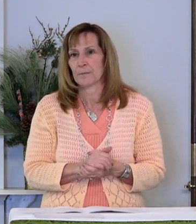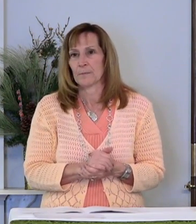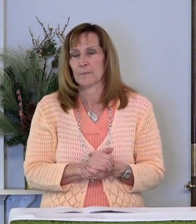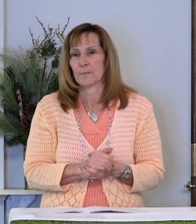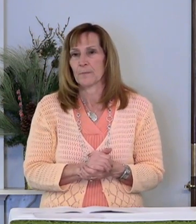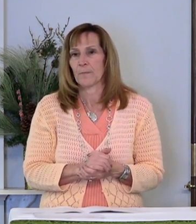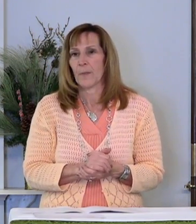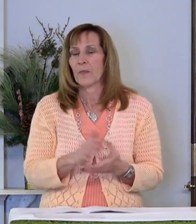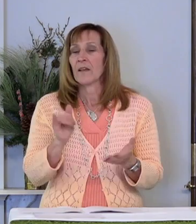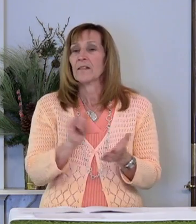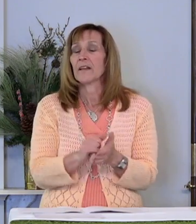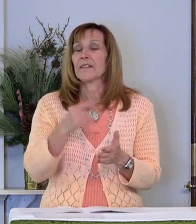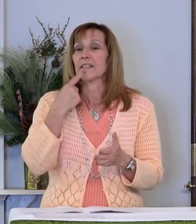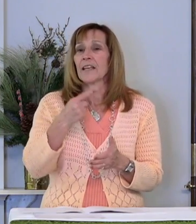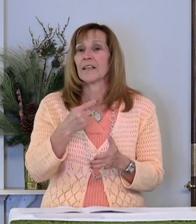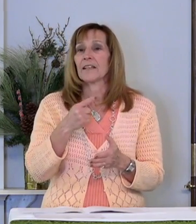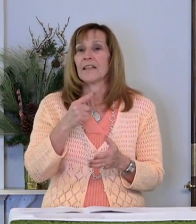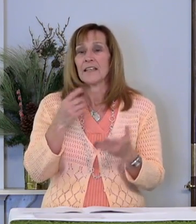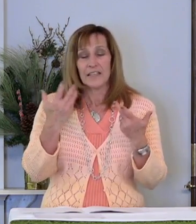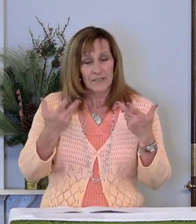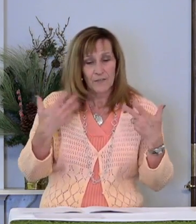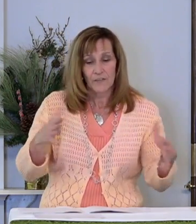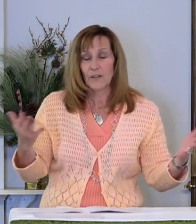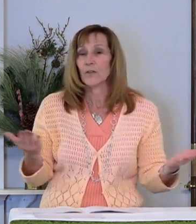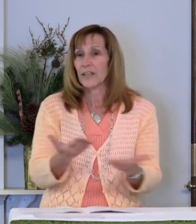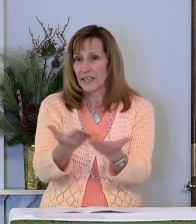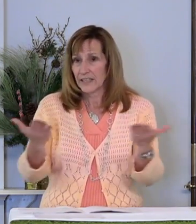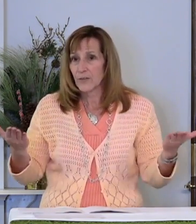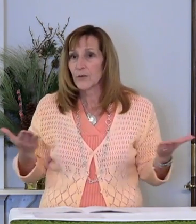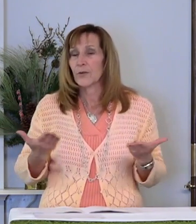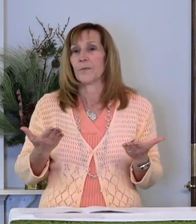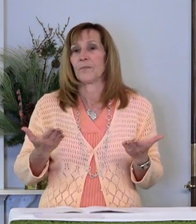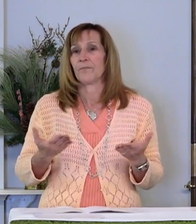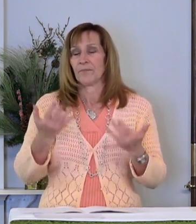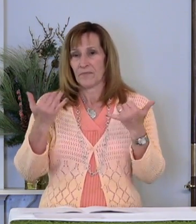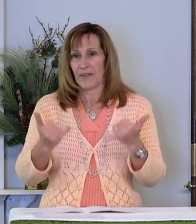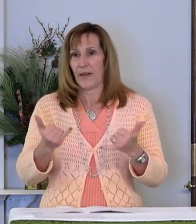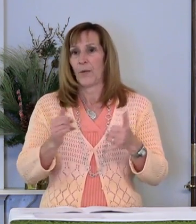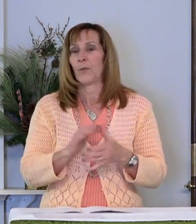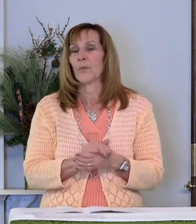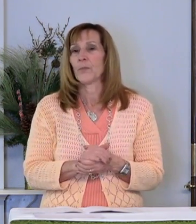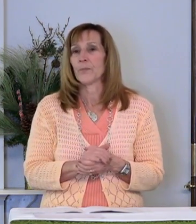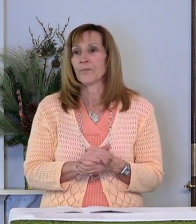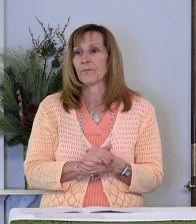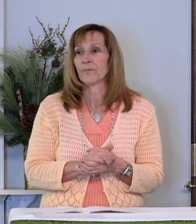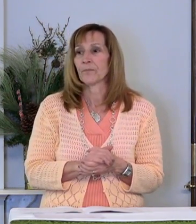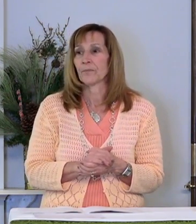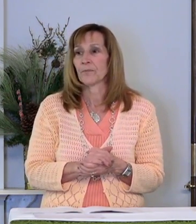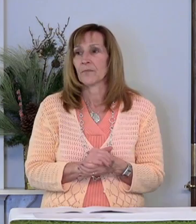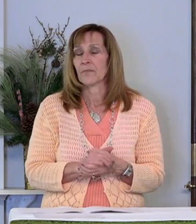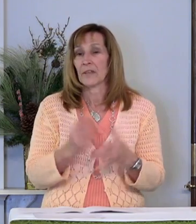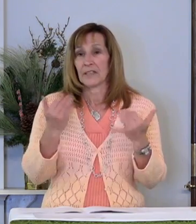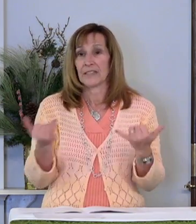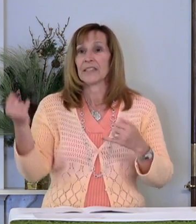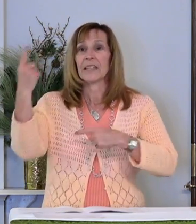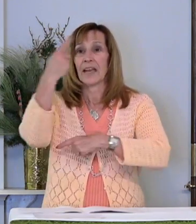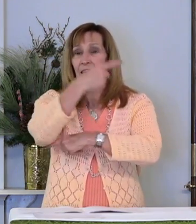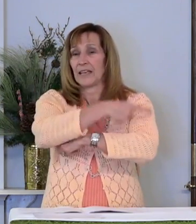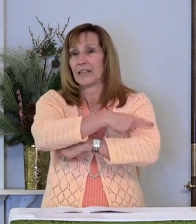and that the saying is fulfilled here, now, today.